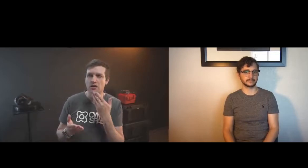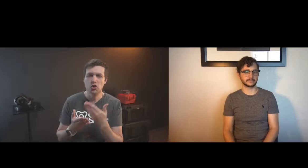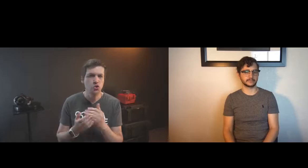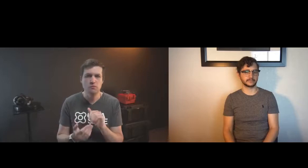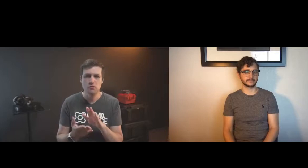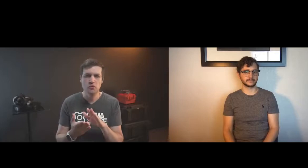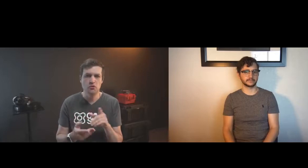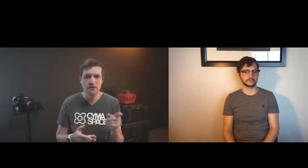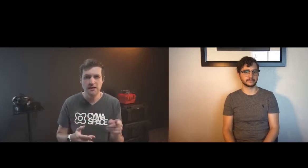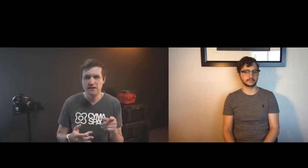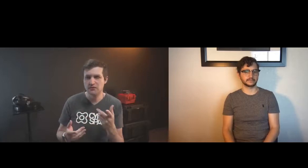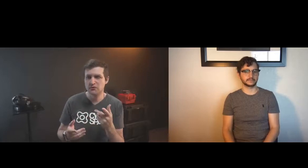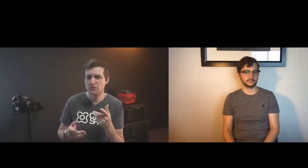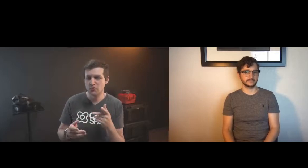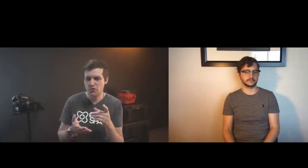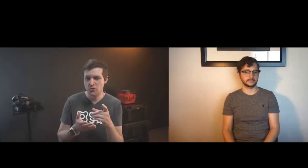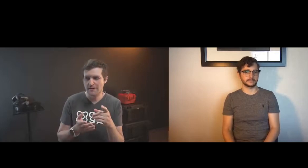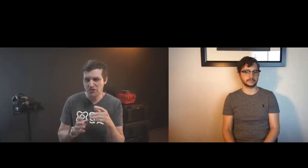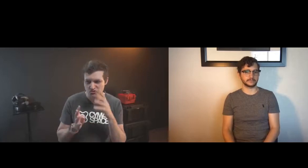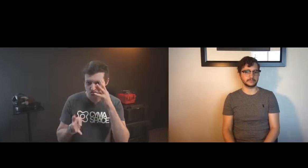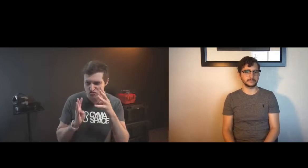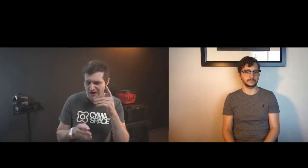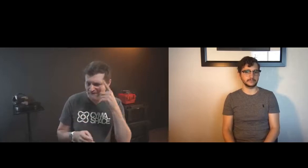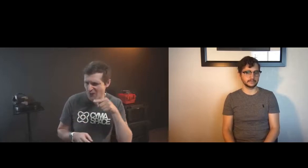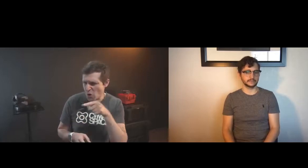of those those people having those experiences